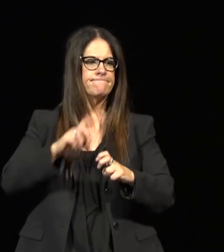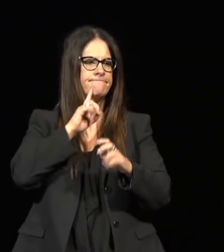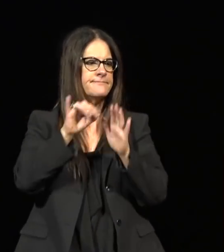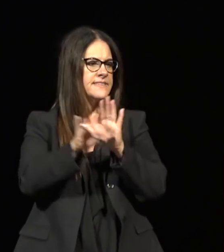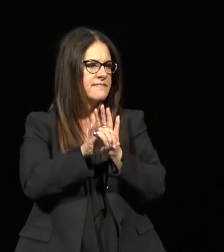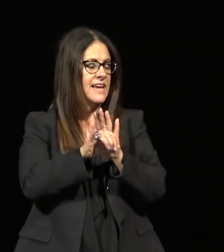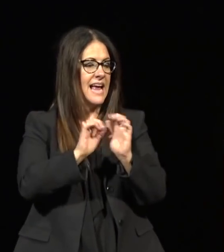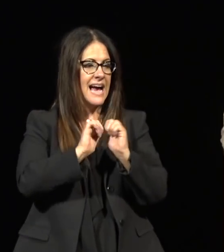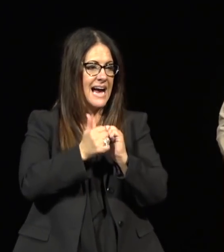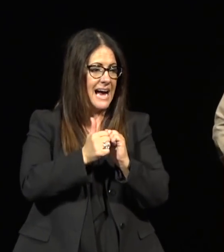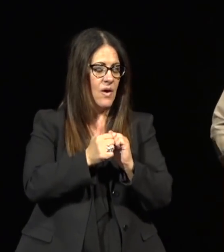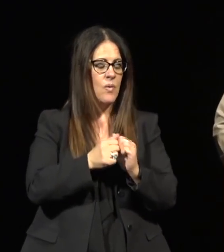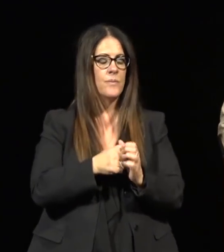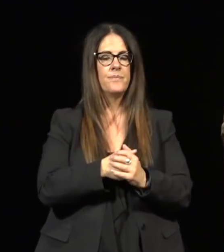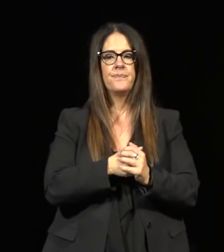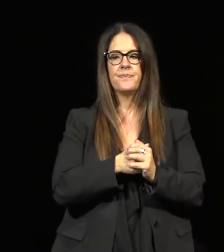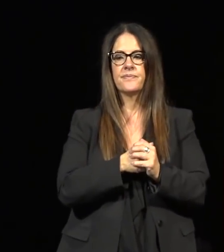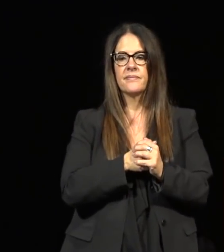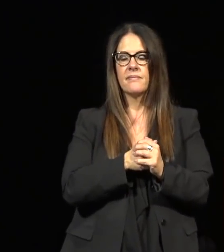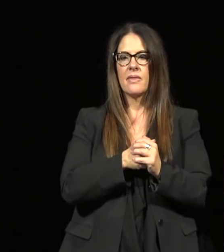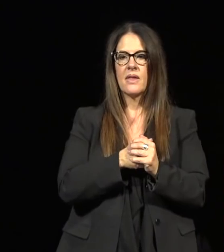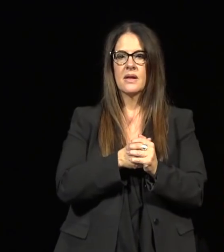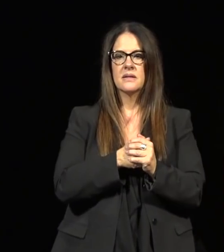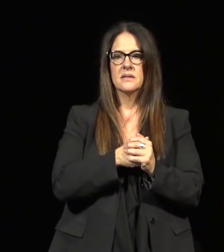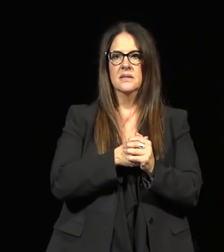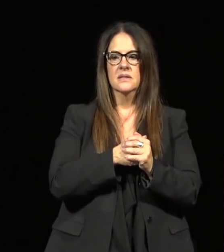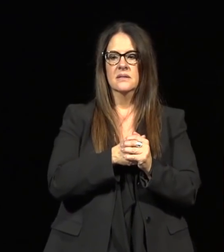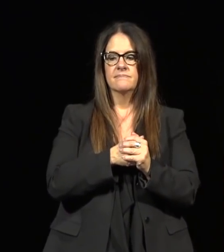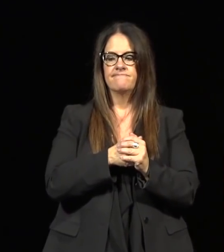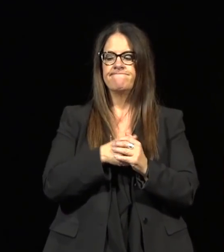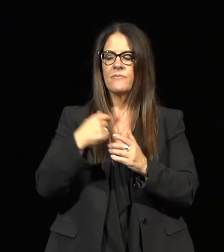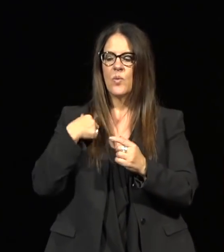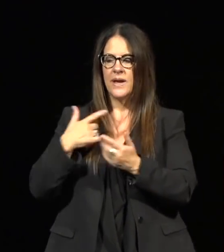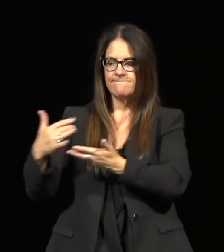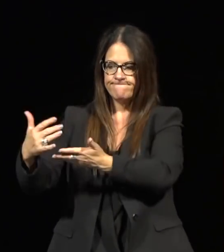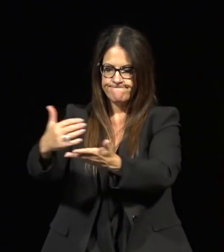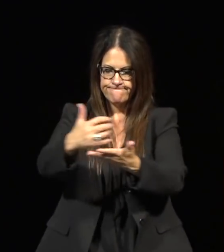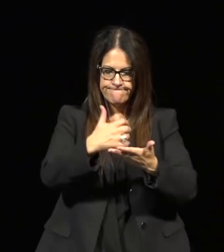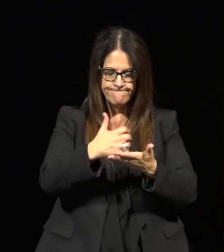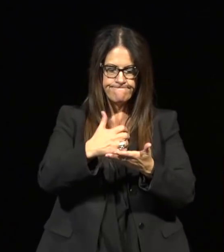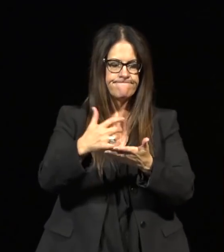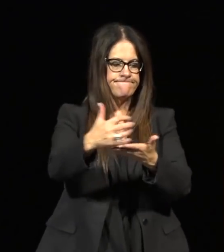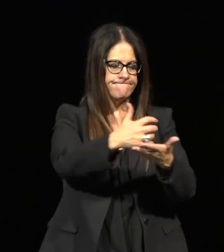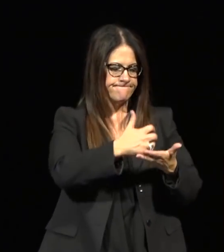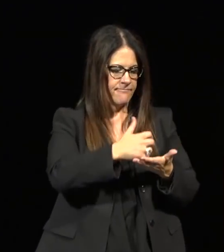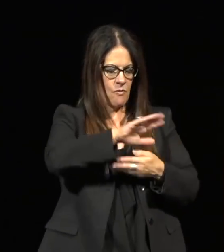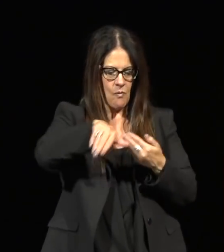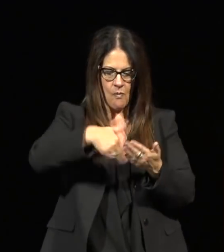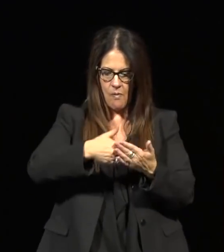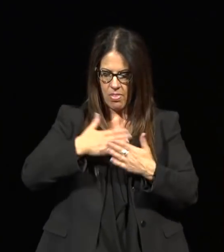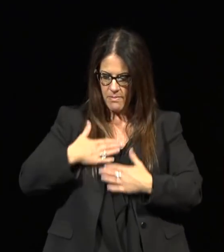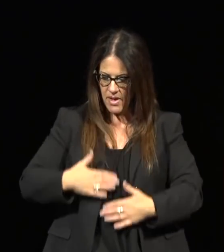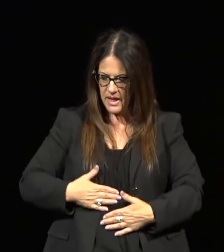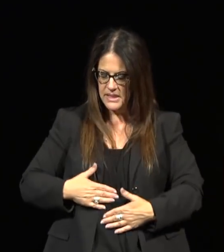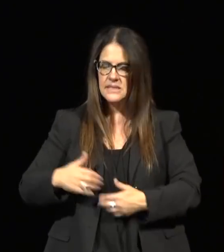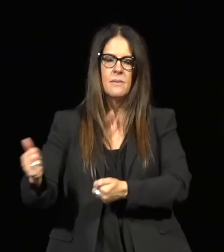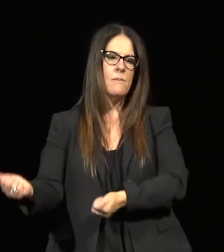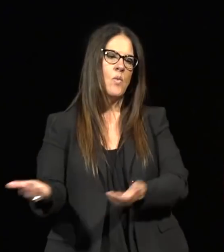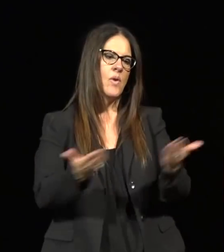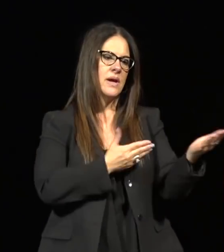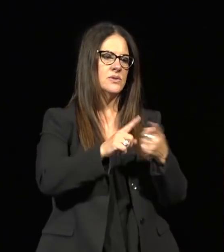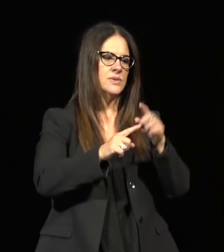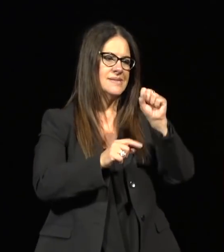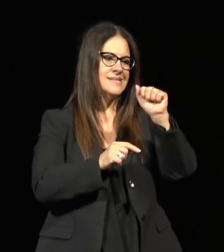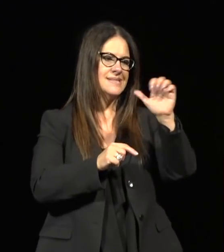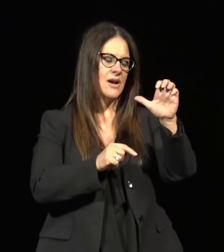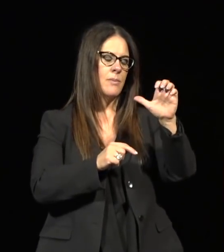and our process at this point will be to send all of those remains to the Sacramento County morgue. We're being